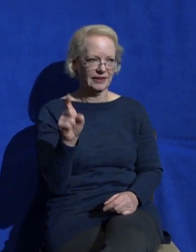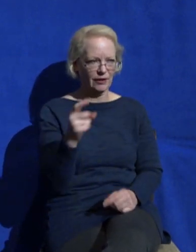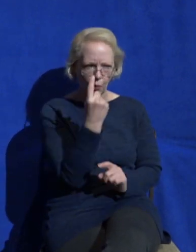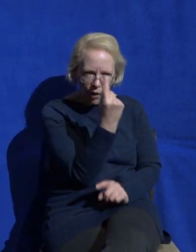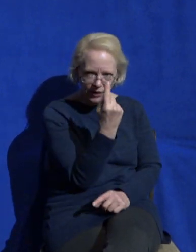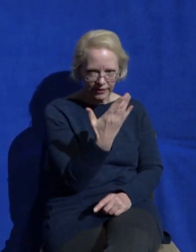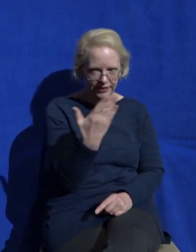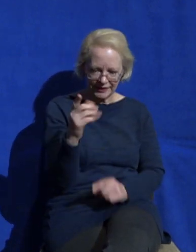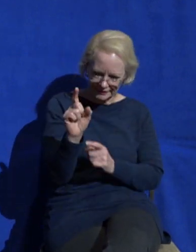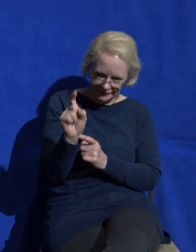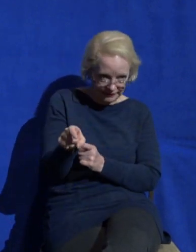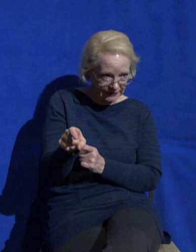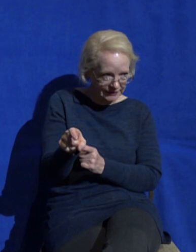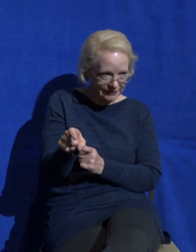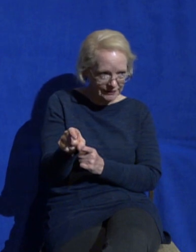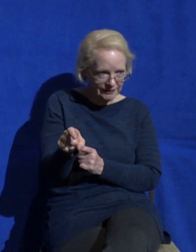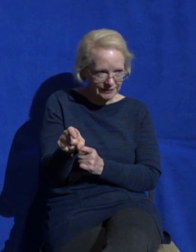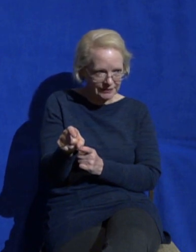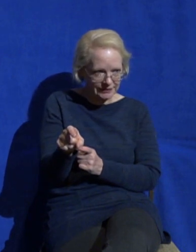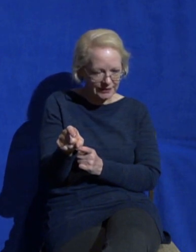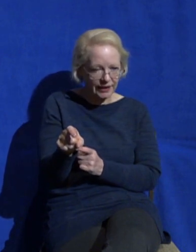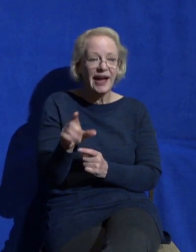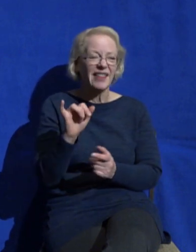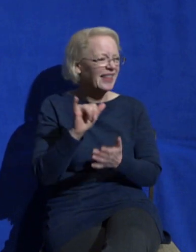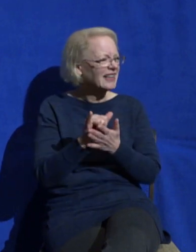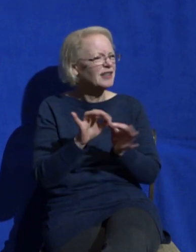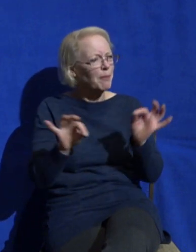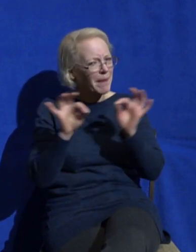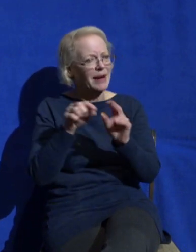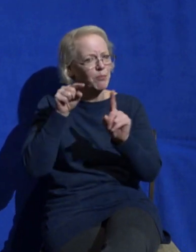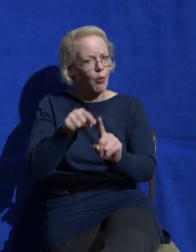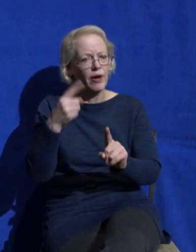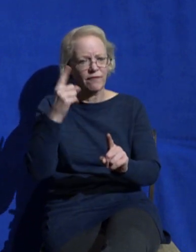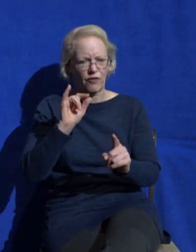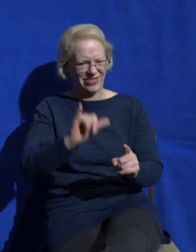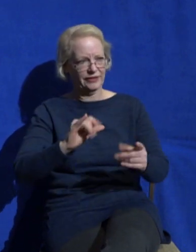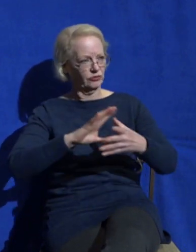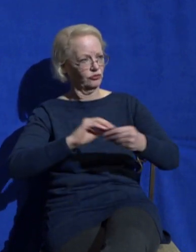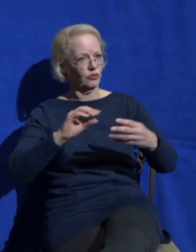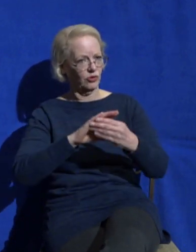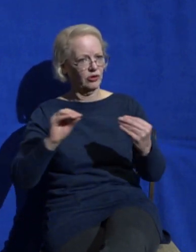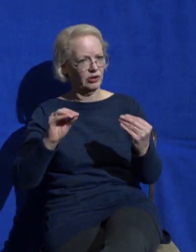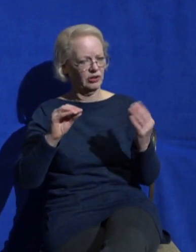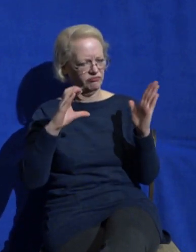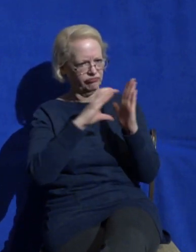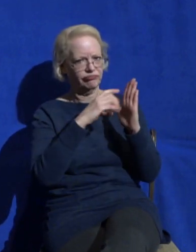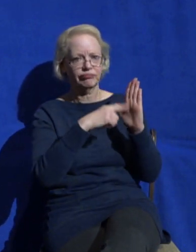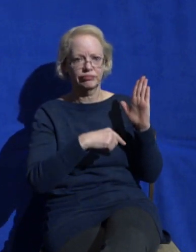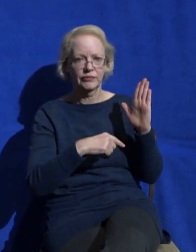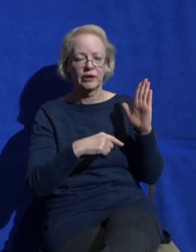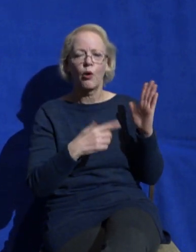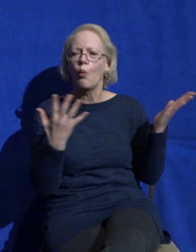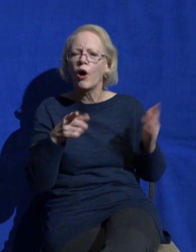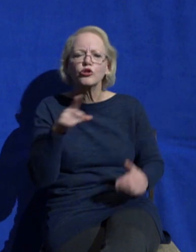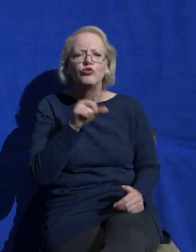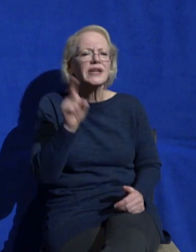summarize that this is the main point of this entire message the thing you need more than anything is intimacy with God